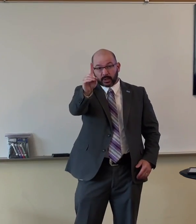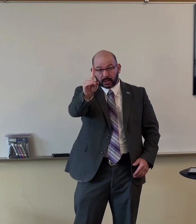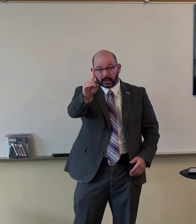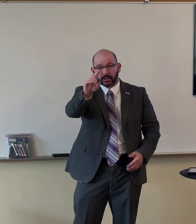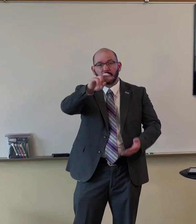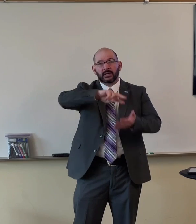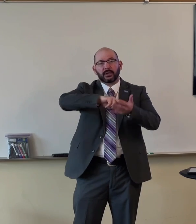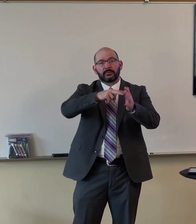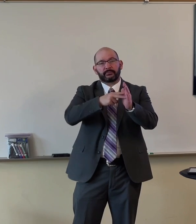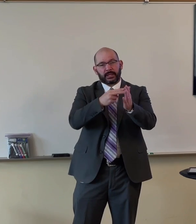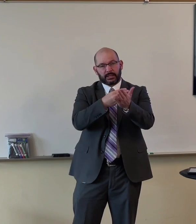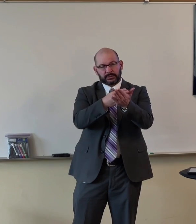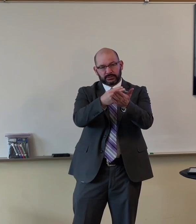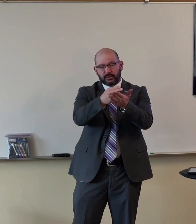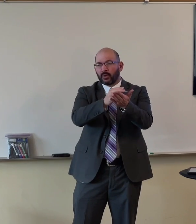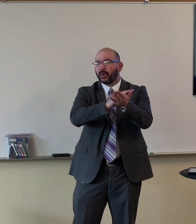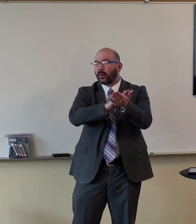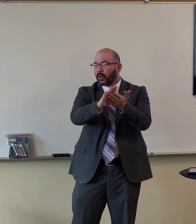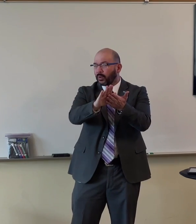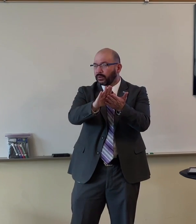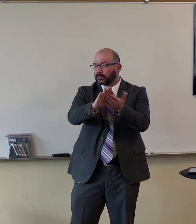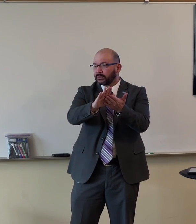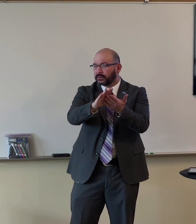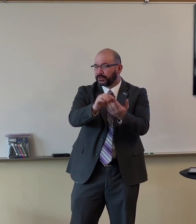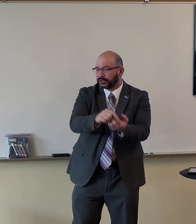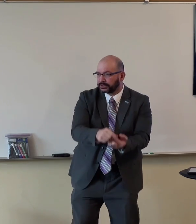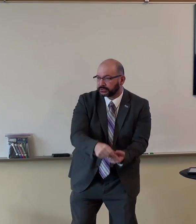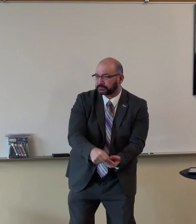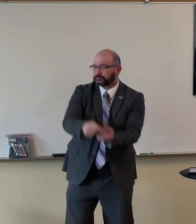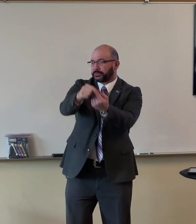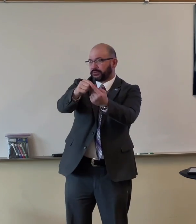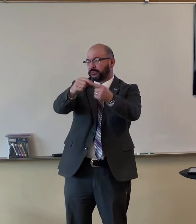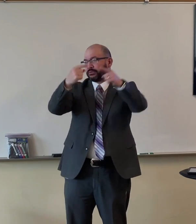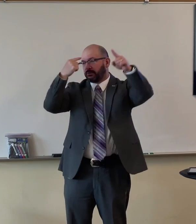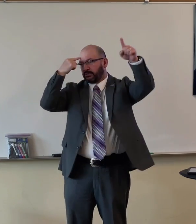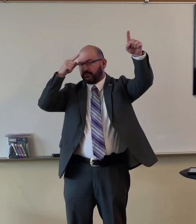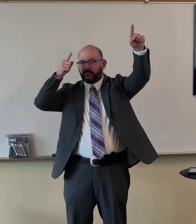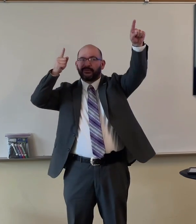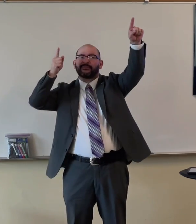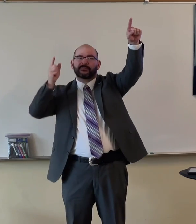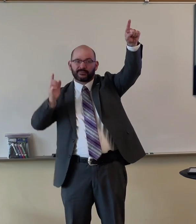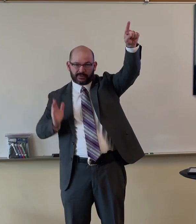Sacred. Means holy. Special. For God.